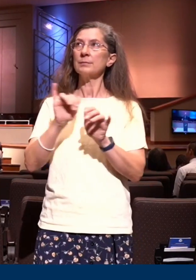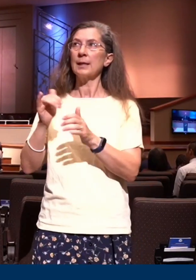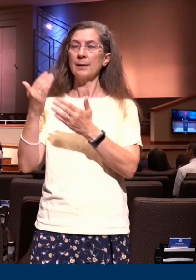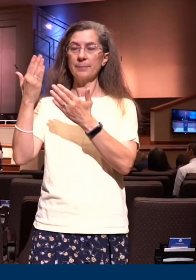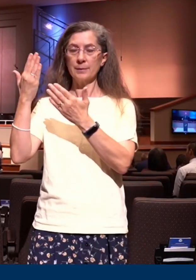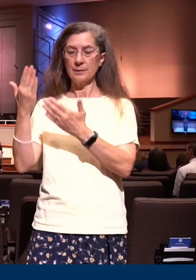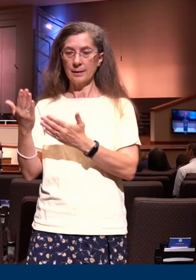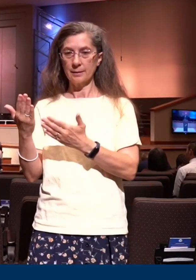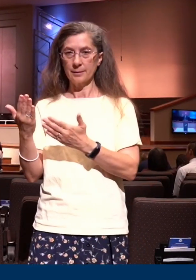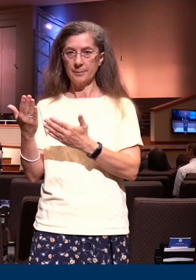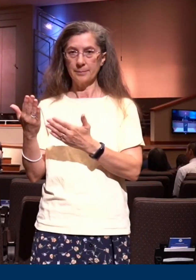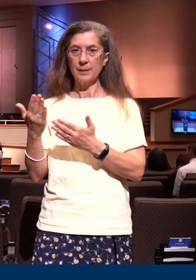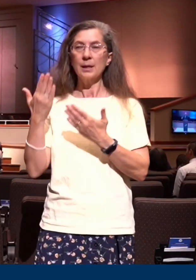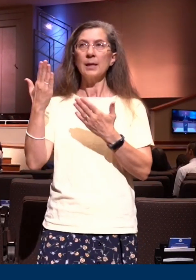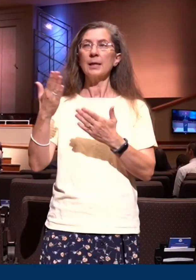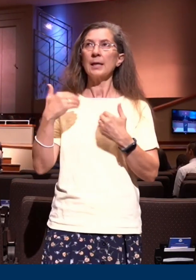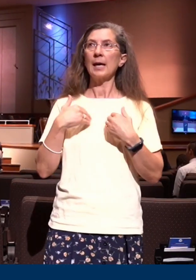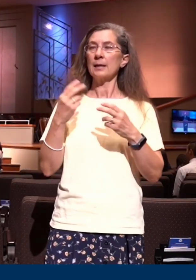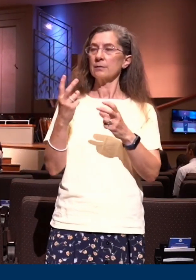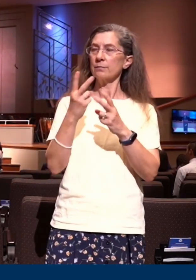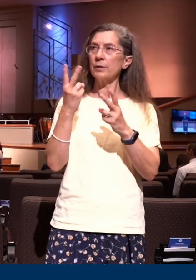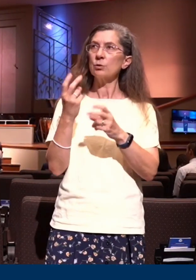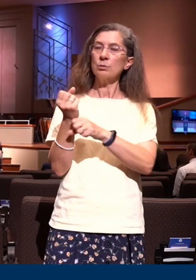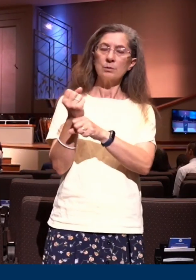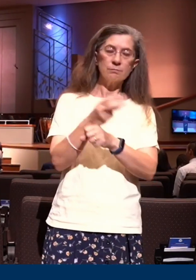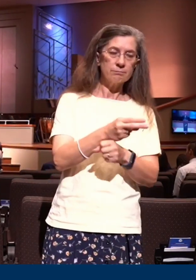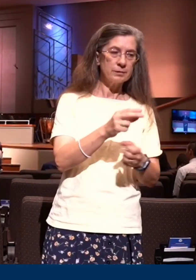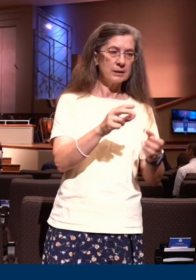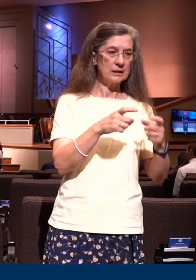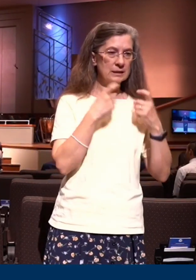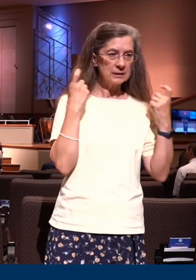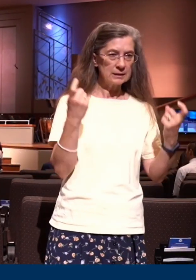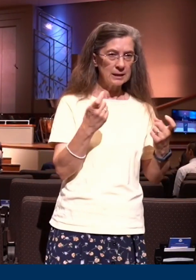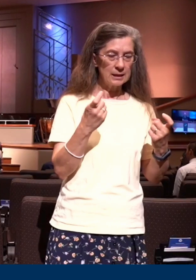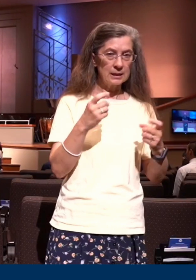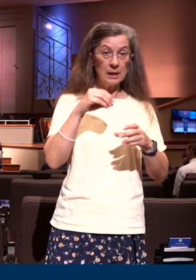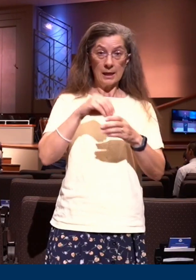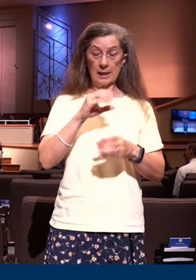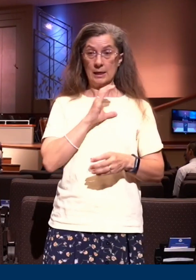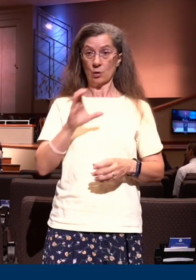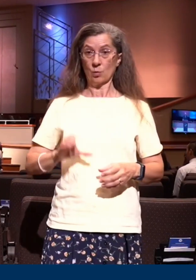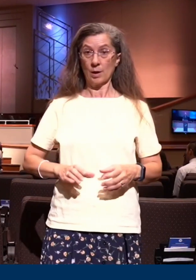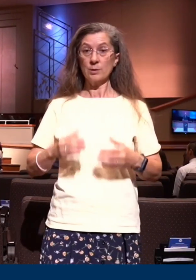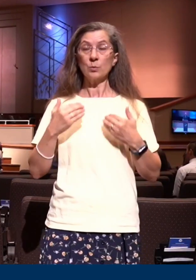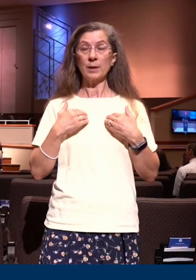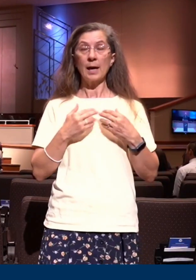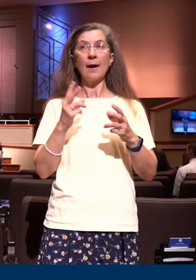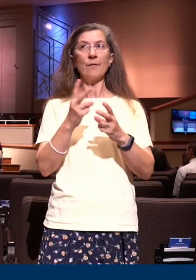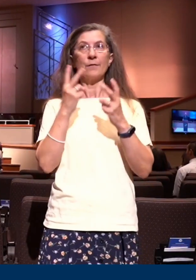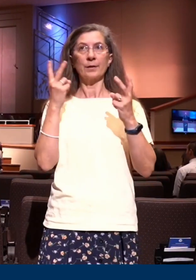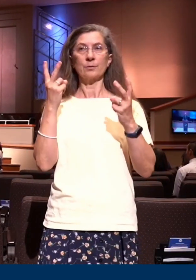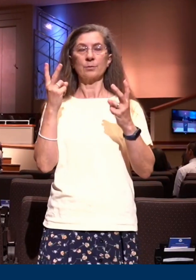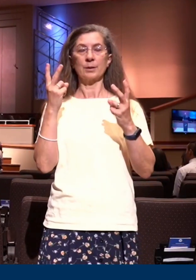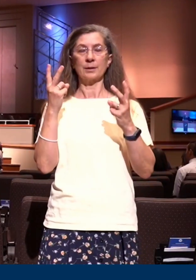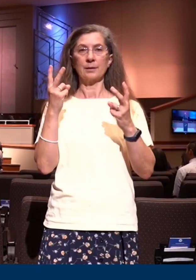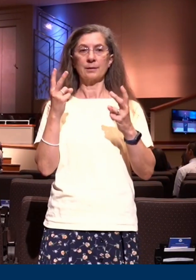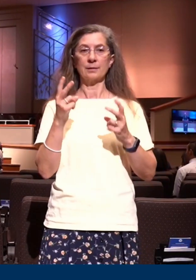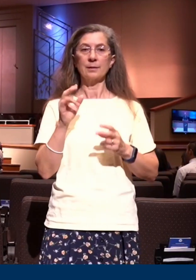is victorious over sin and in Christ we also can have that victory and that's the significance I